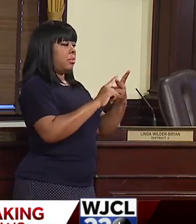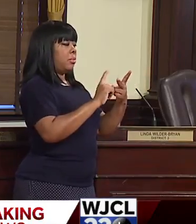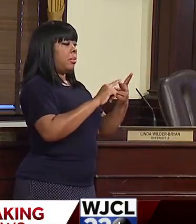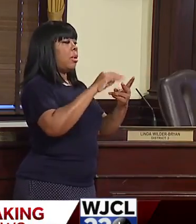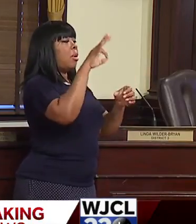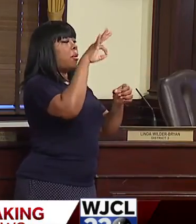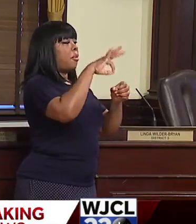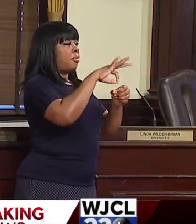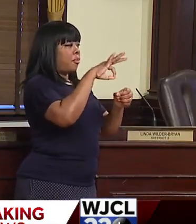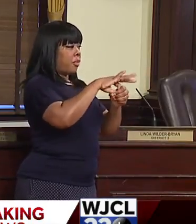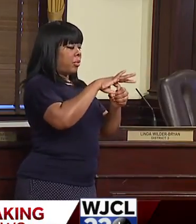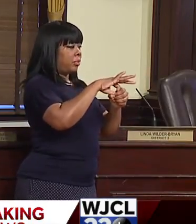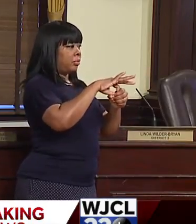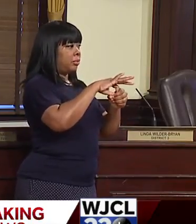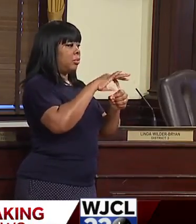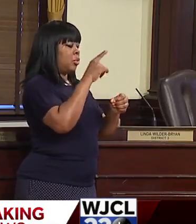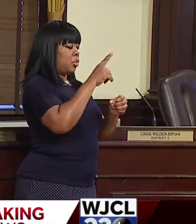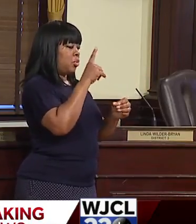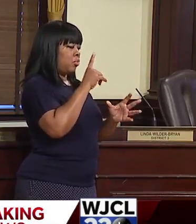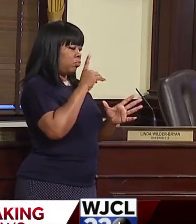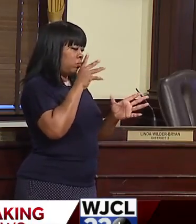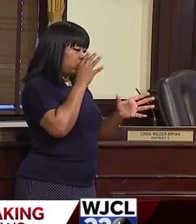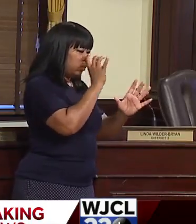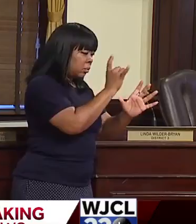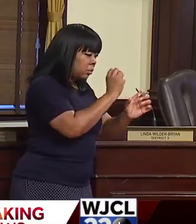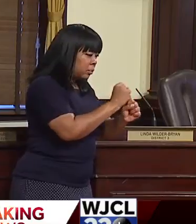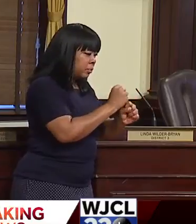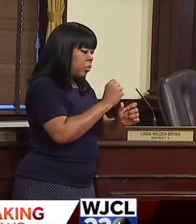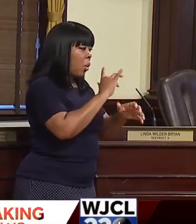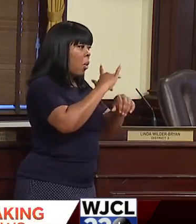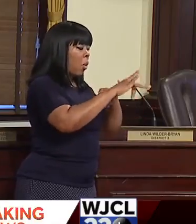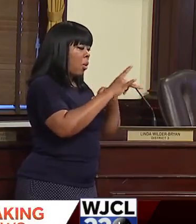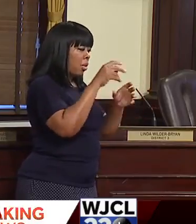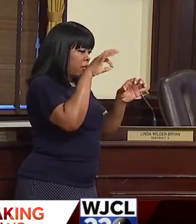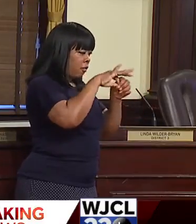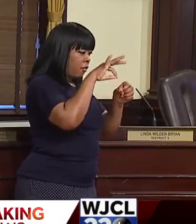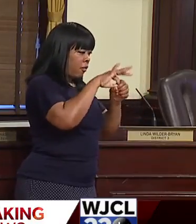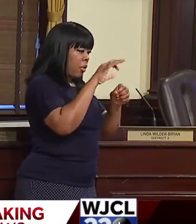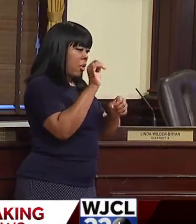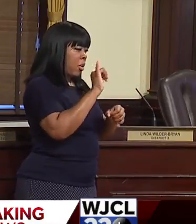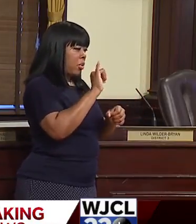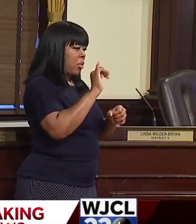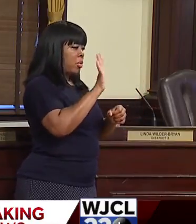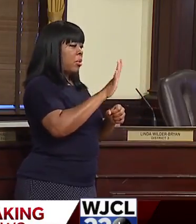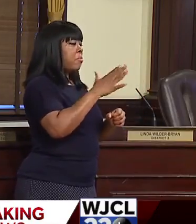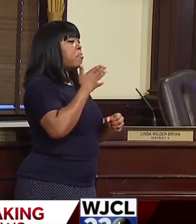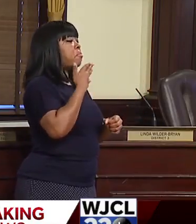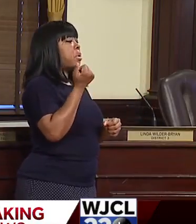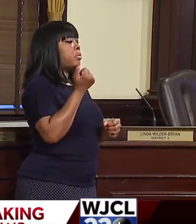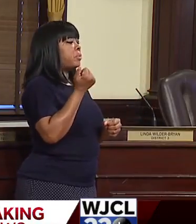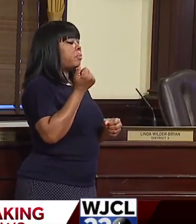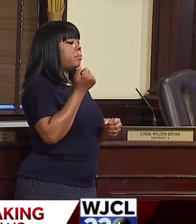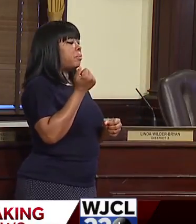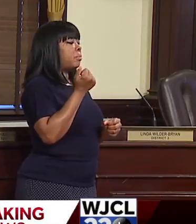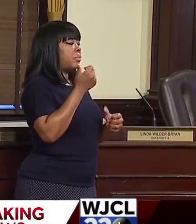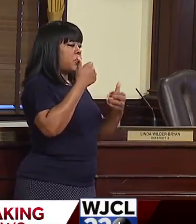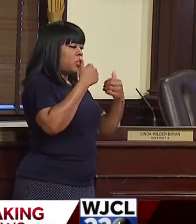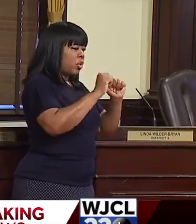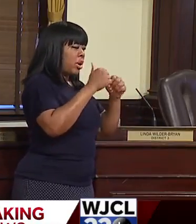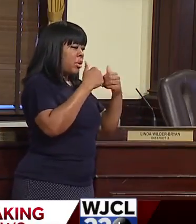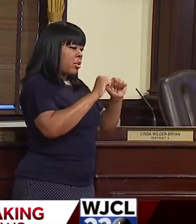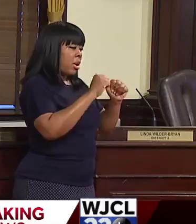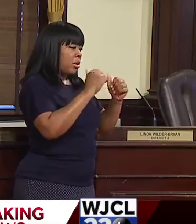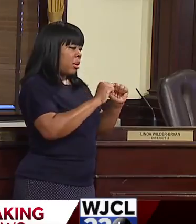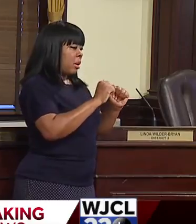everyone to make sure that they are engaged in early voting as best as possible to try to